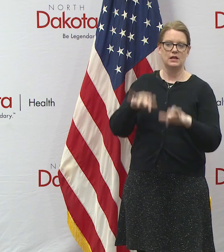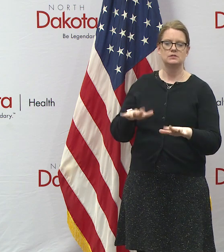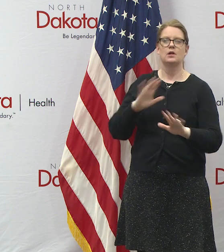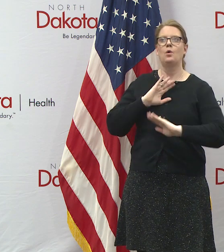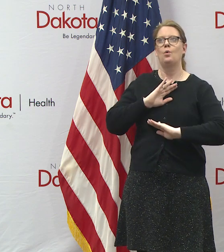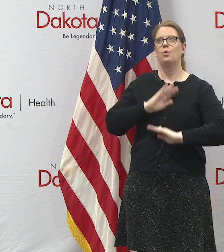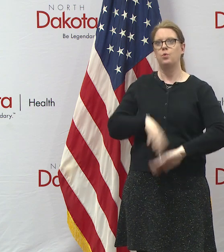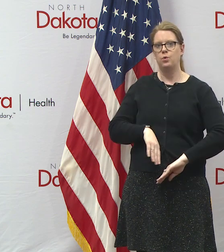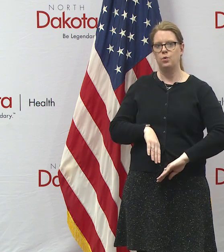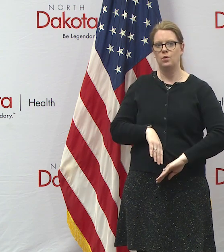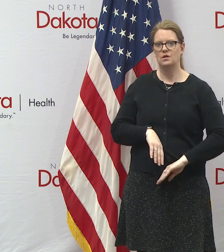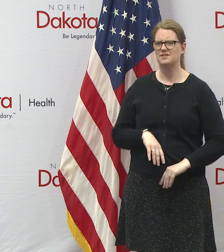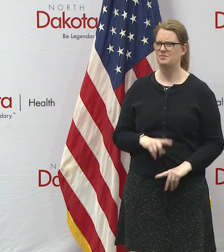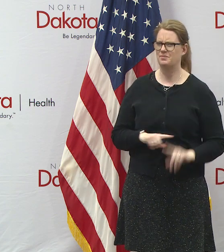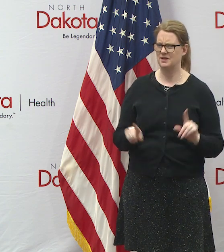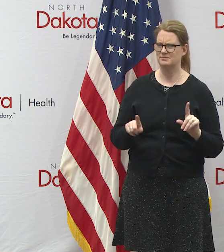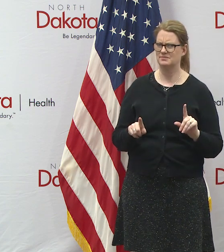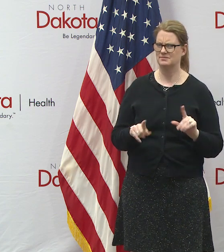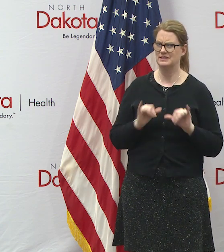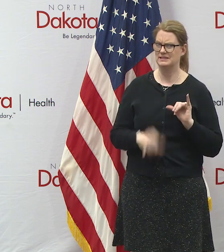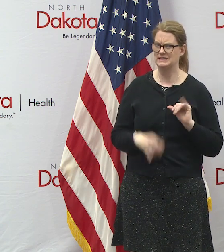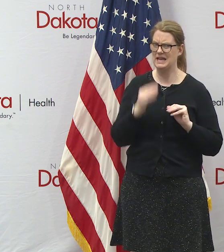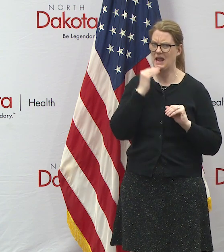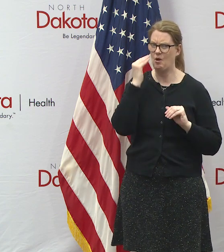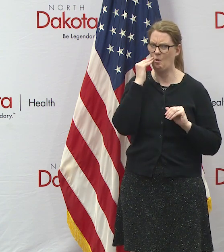the most thoughtful course of action